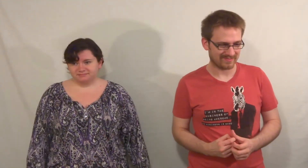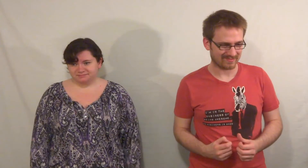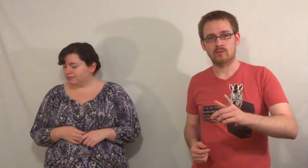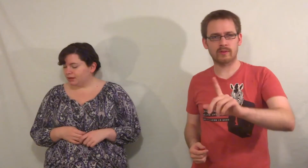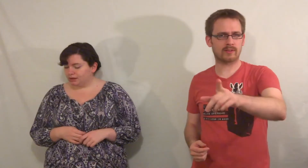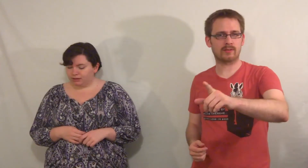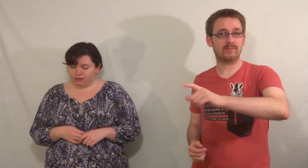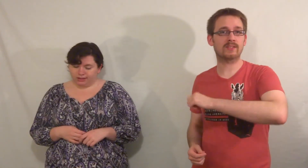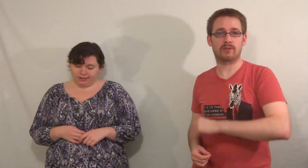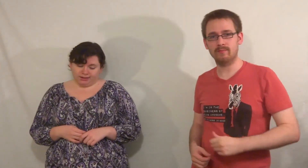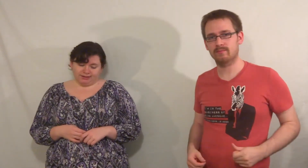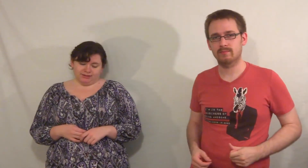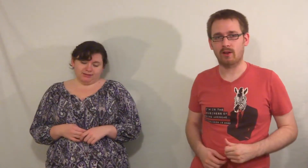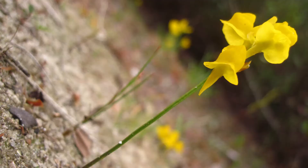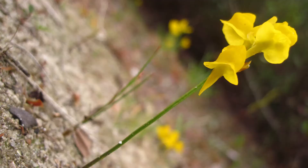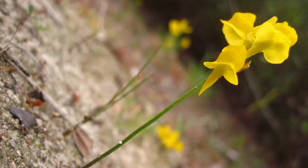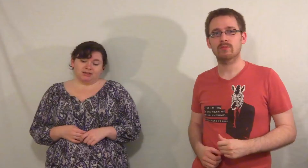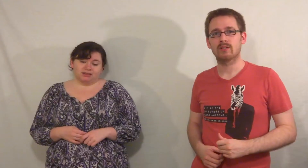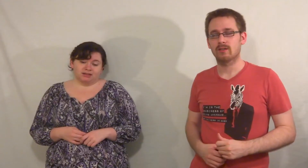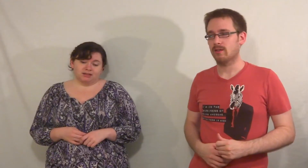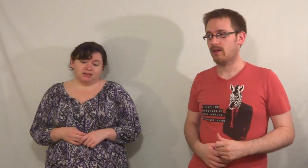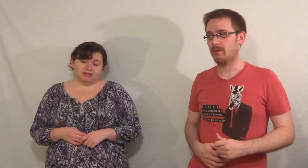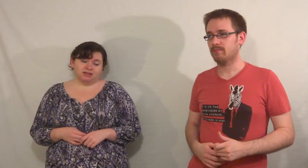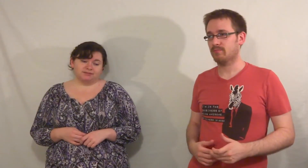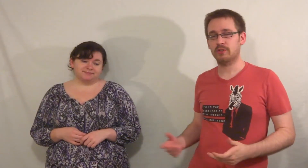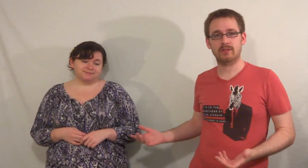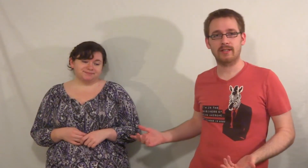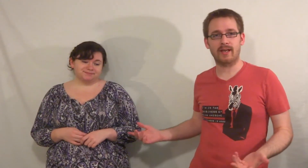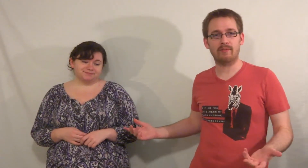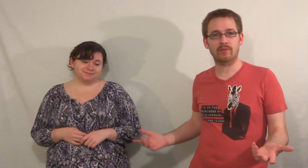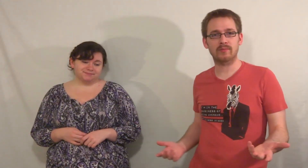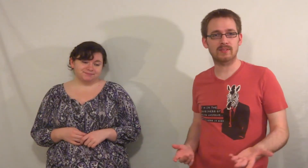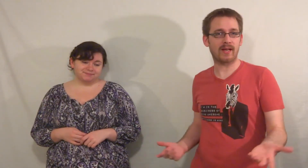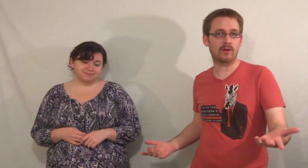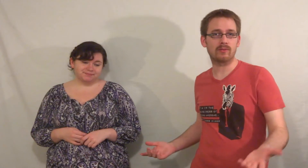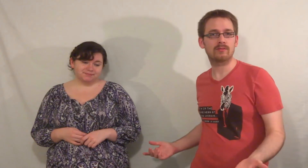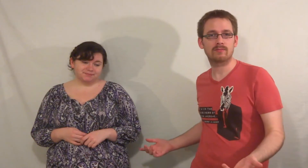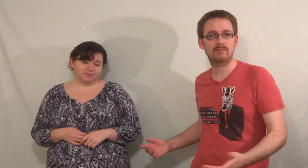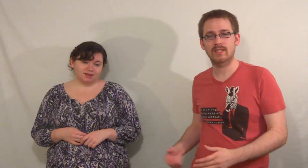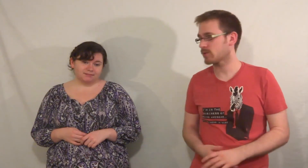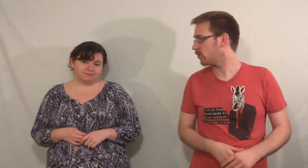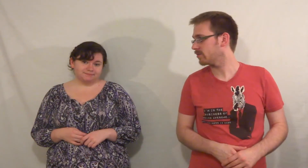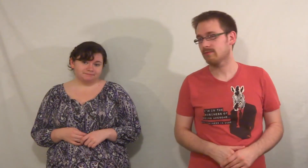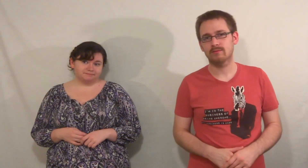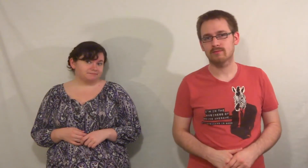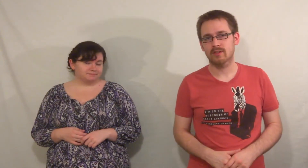Quick little history on the bladderwort. Um, originally came from the tomato. That's cool. Right?